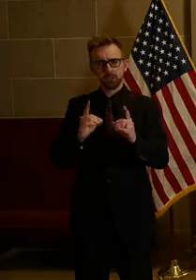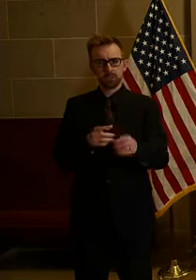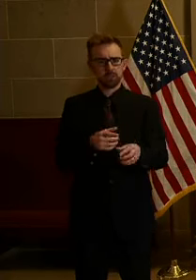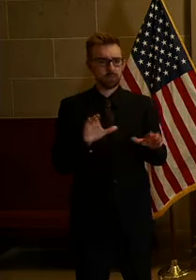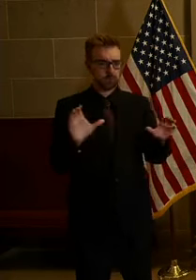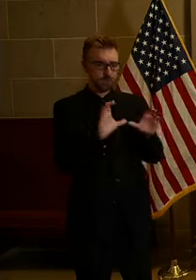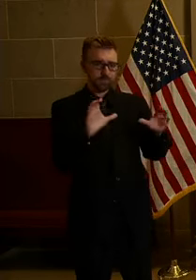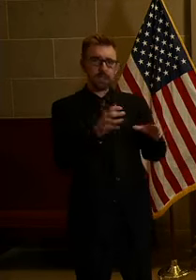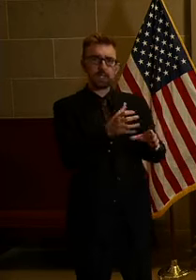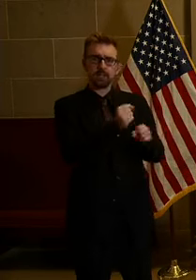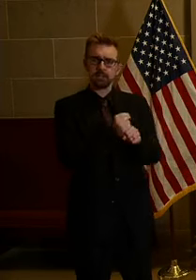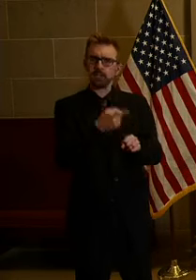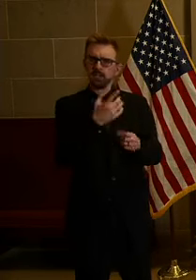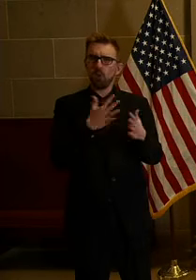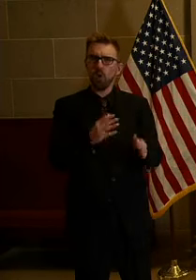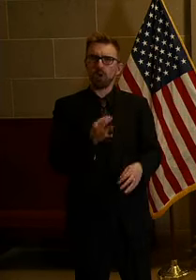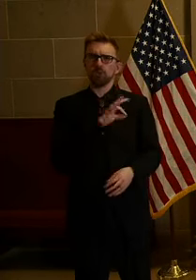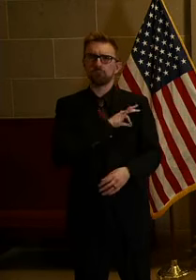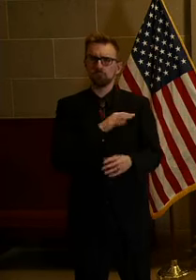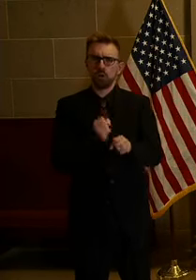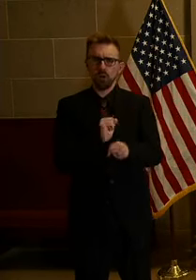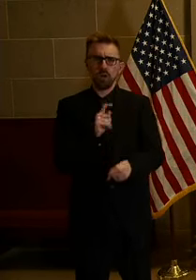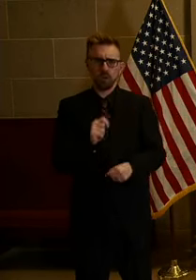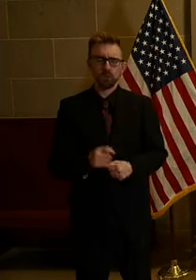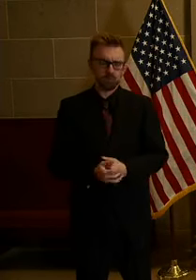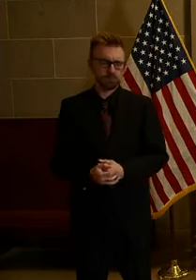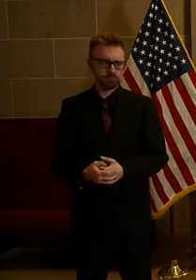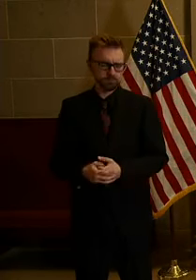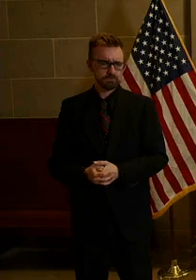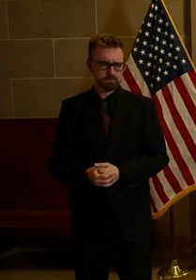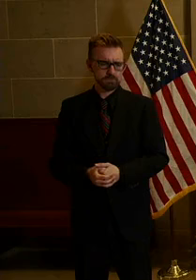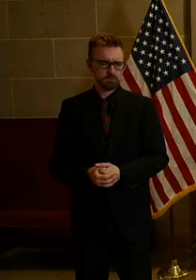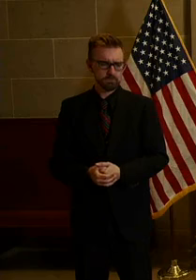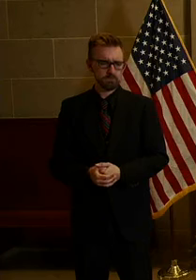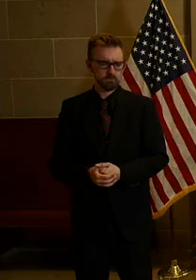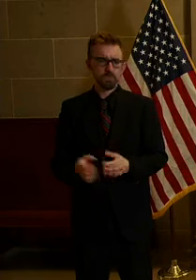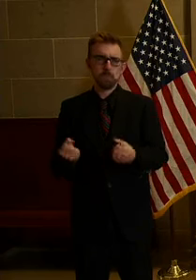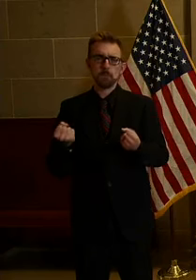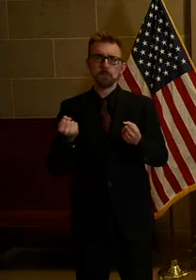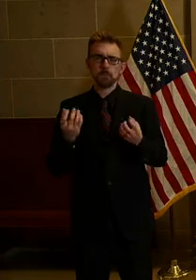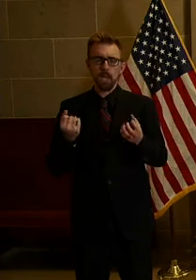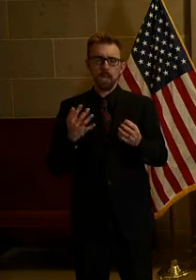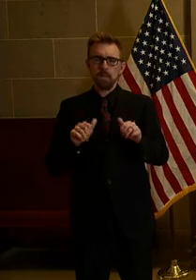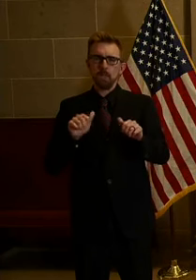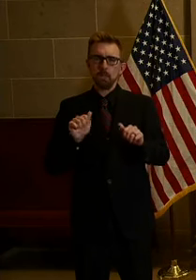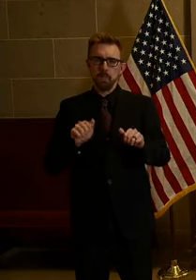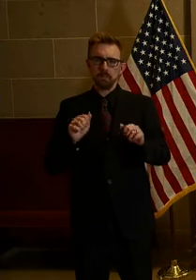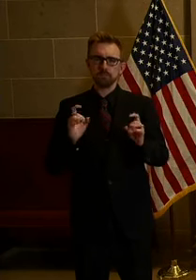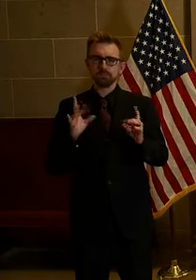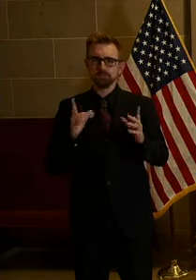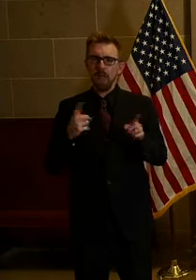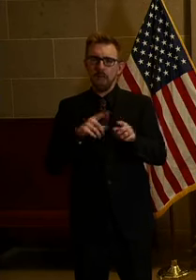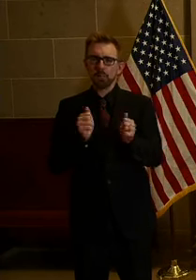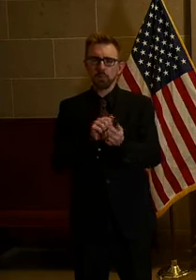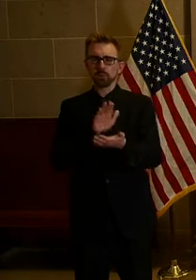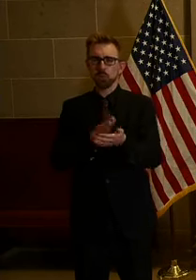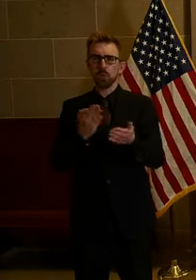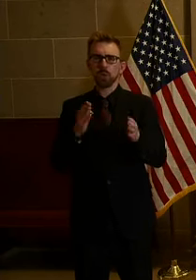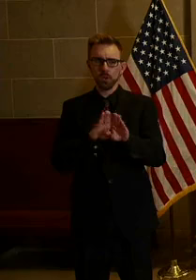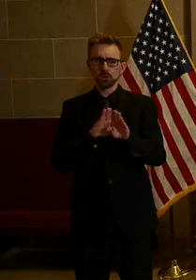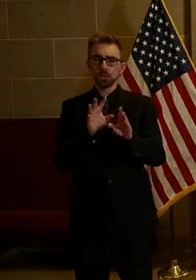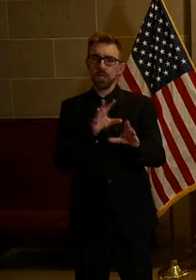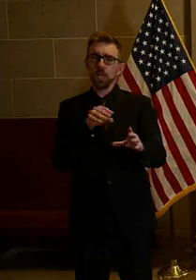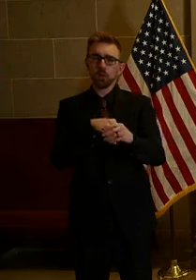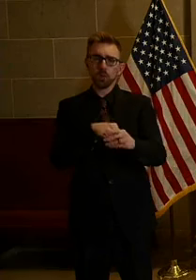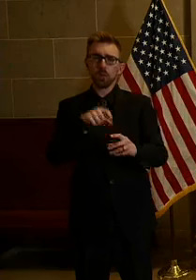they have earned. There are numerous consequences associated with extended school closures, including the need